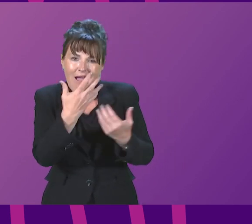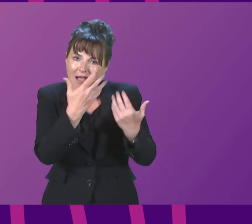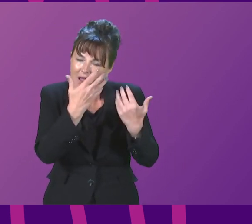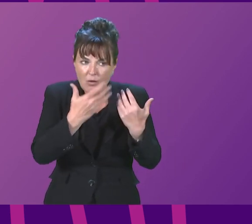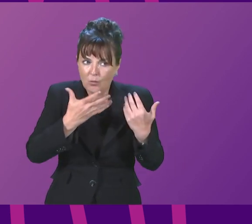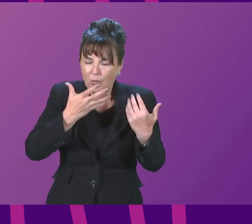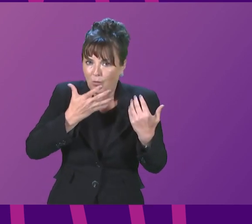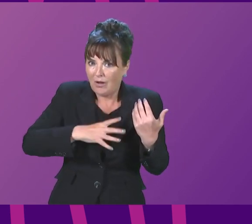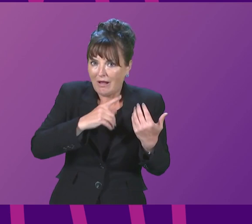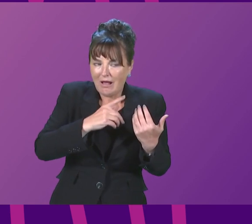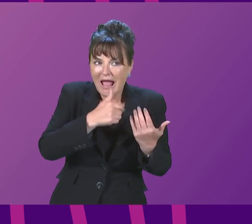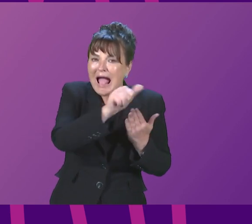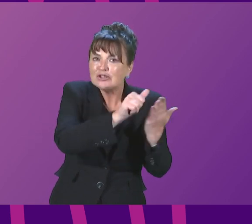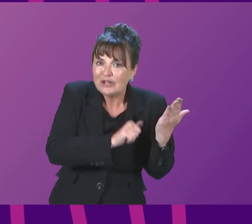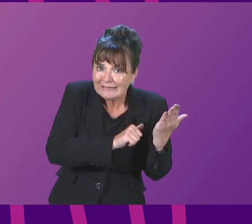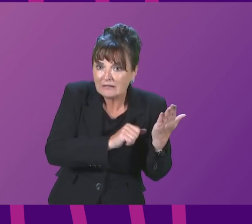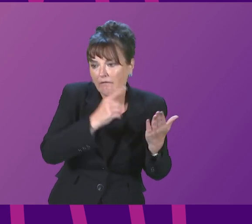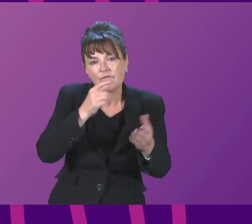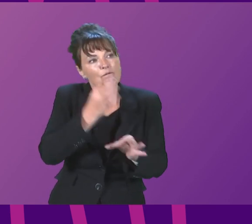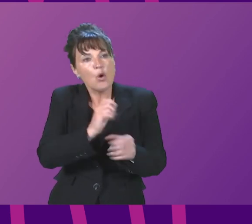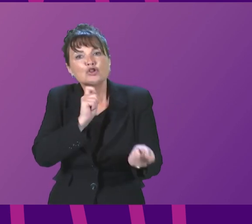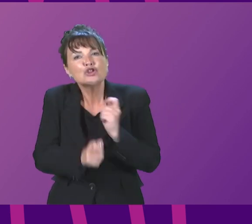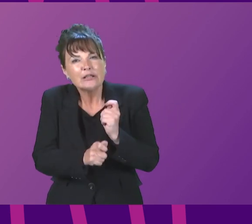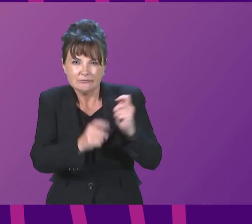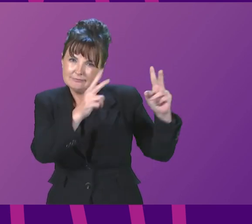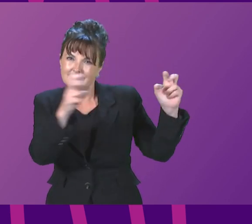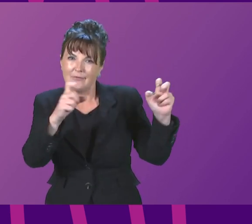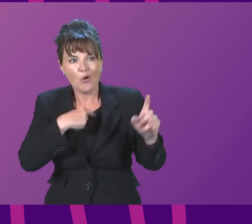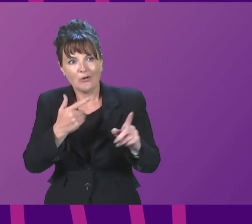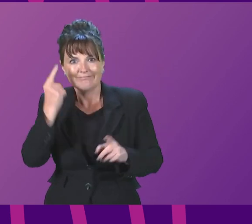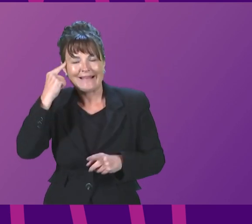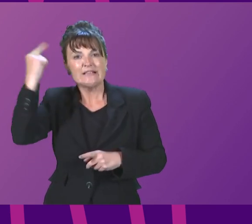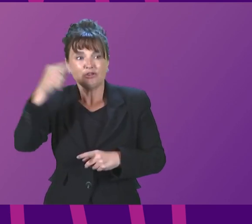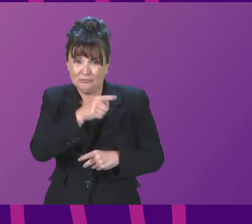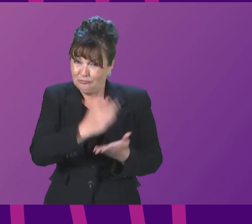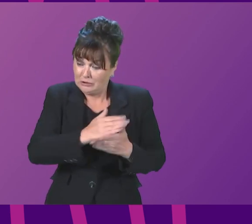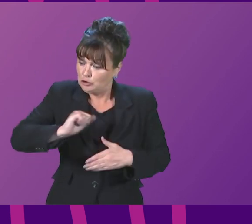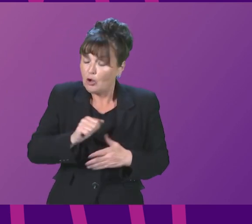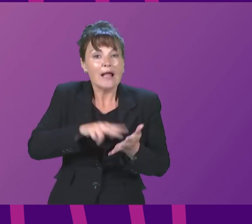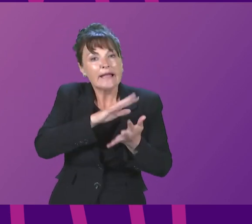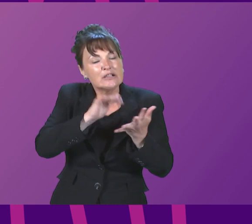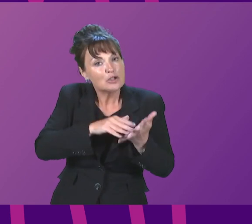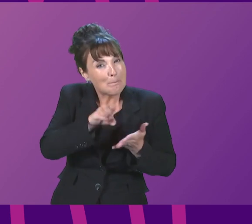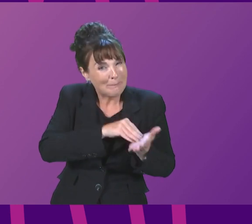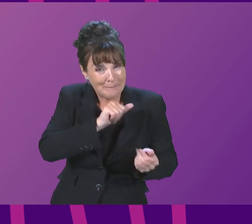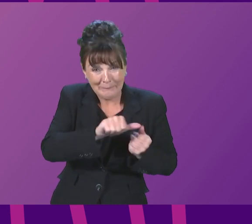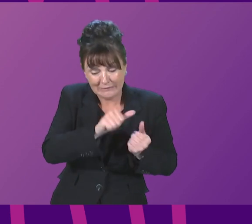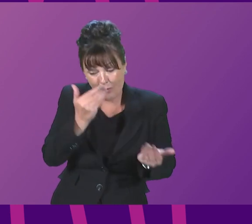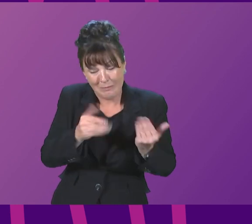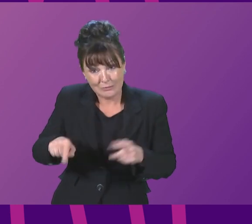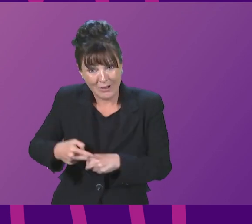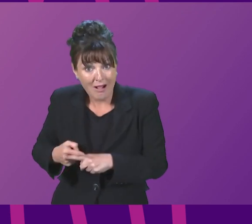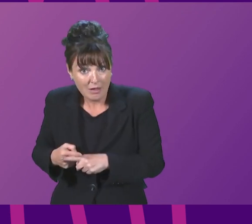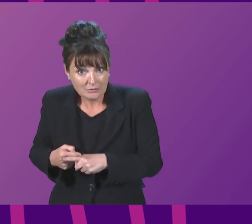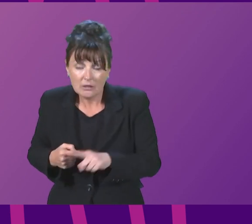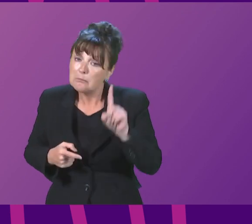already better paid than they are in other parts of the UK because we take so seriously our obligation to reward them properly We are